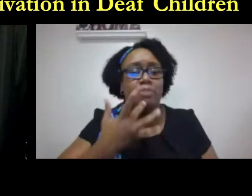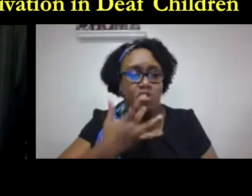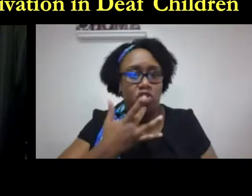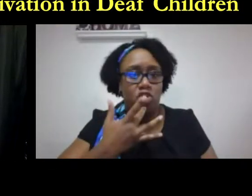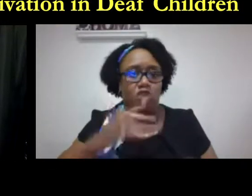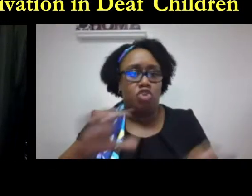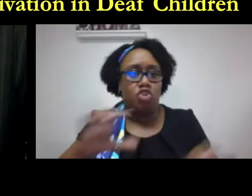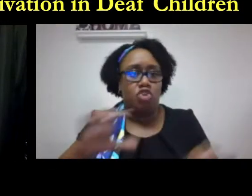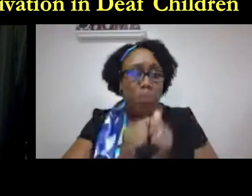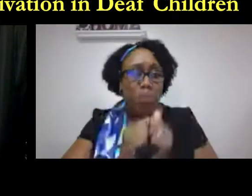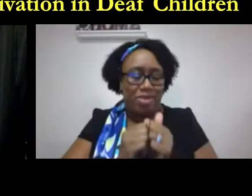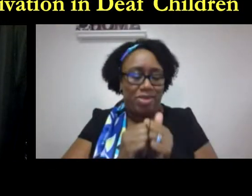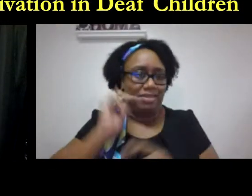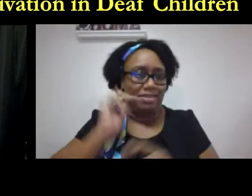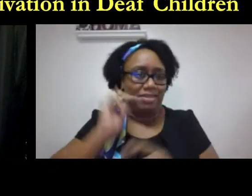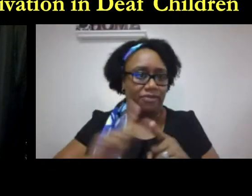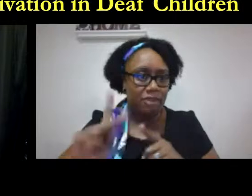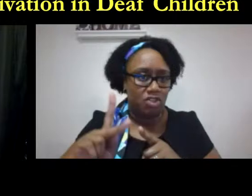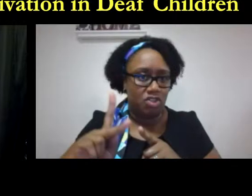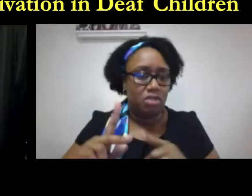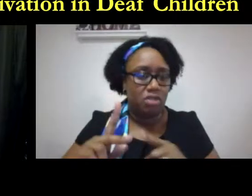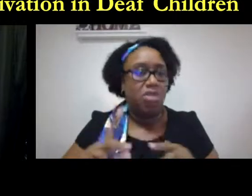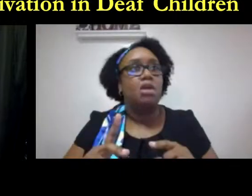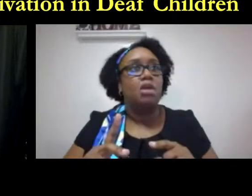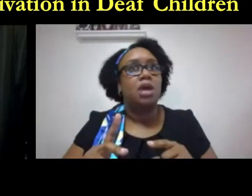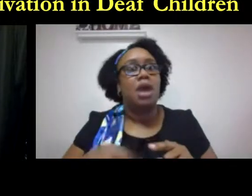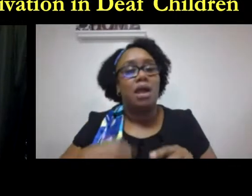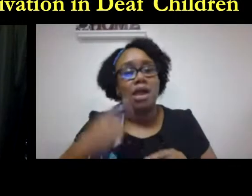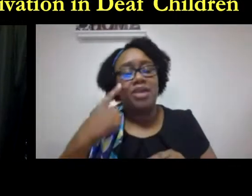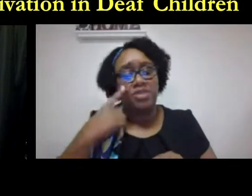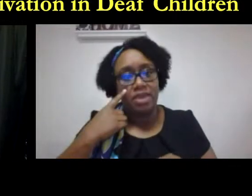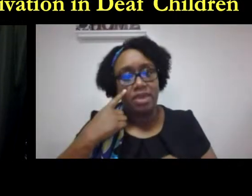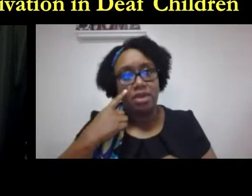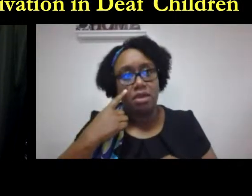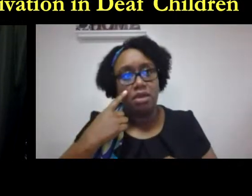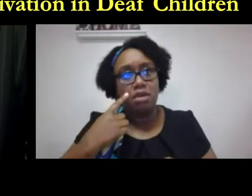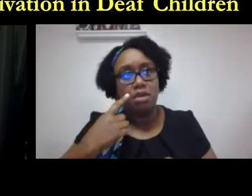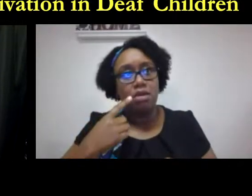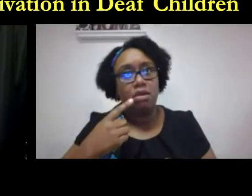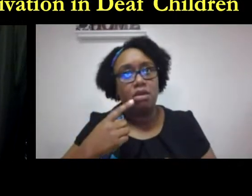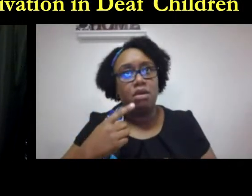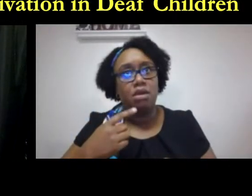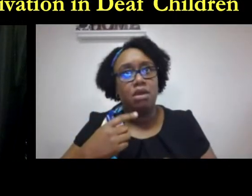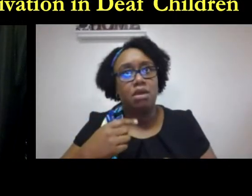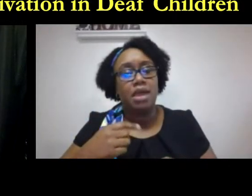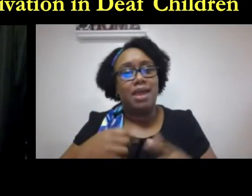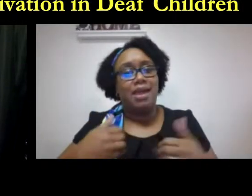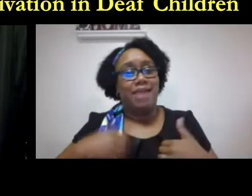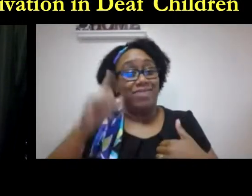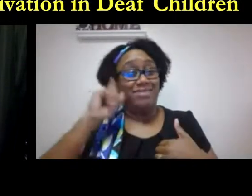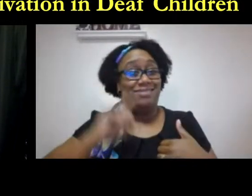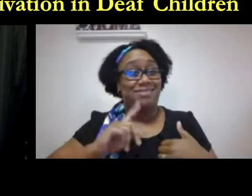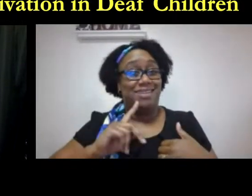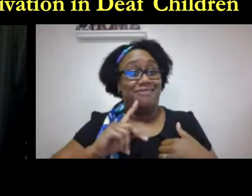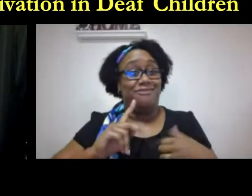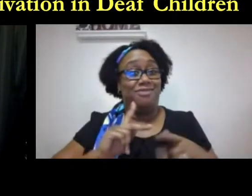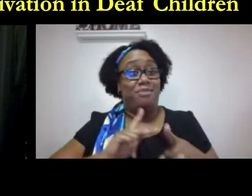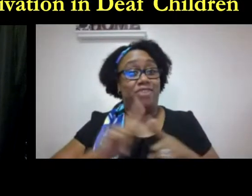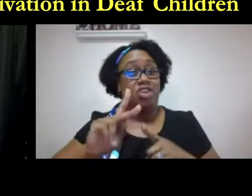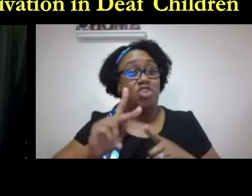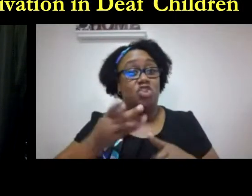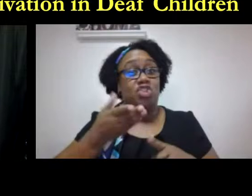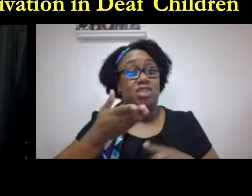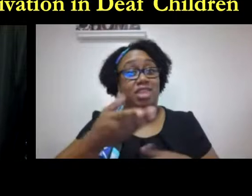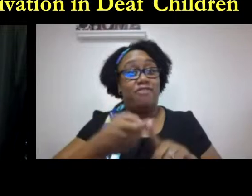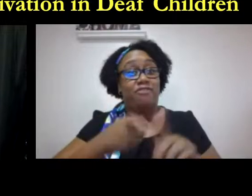clinical programs we've made some initial first steps but i would prefer that the work be done with the